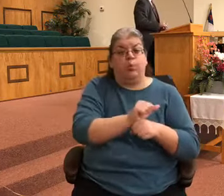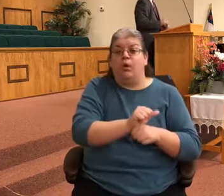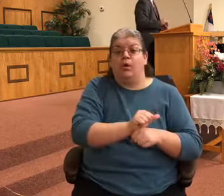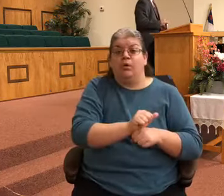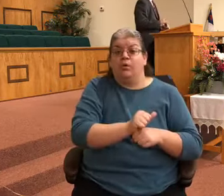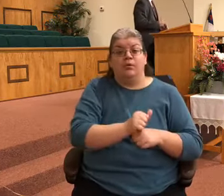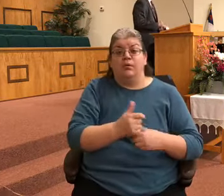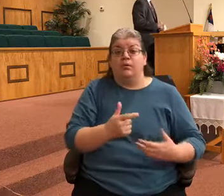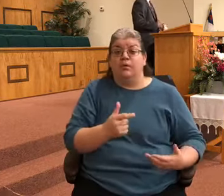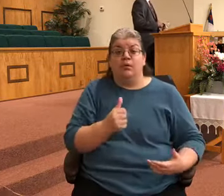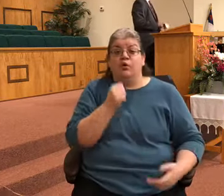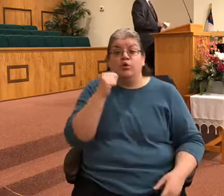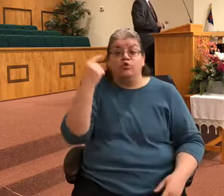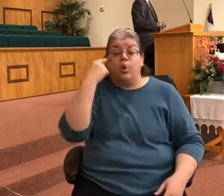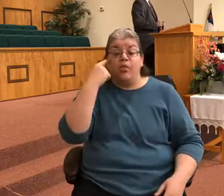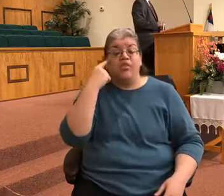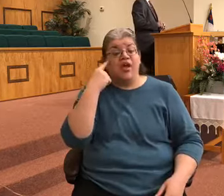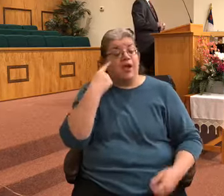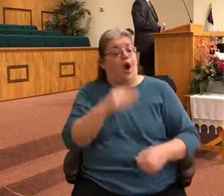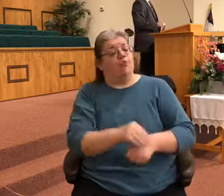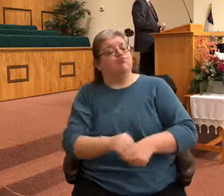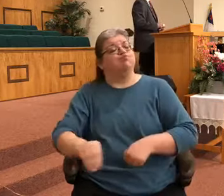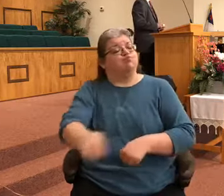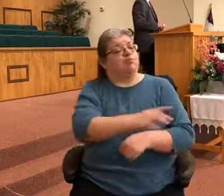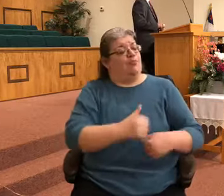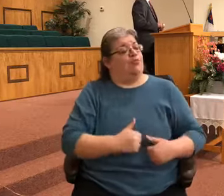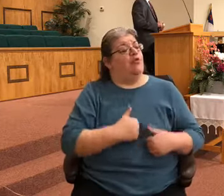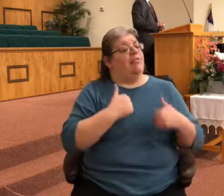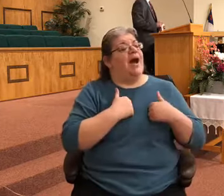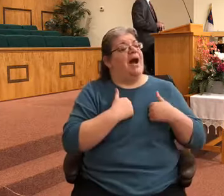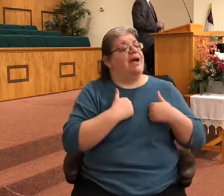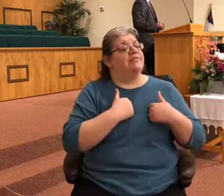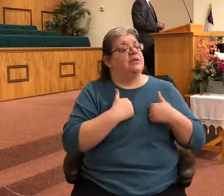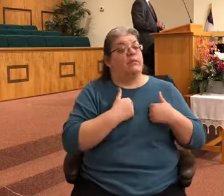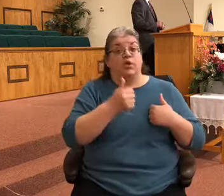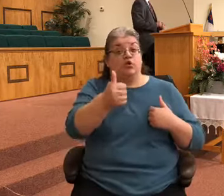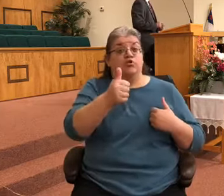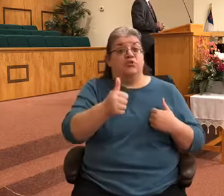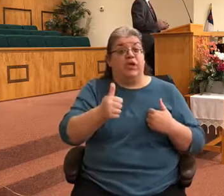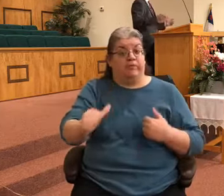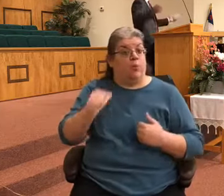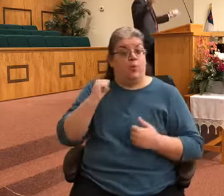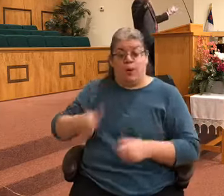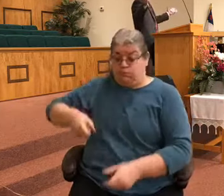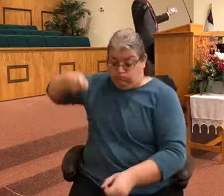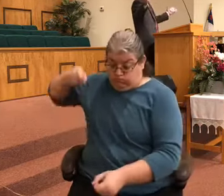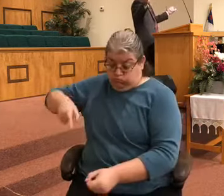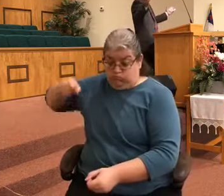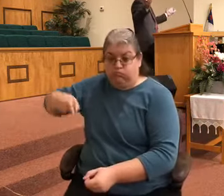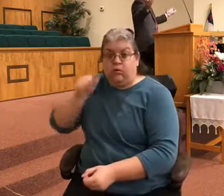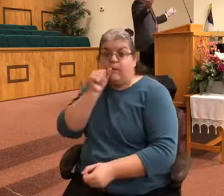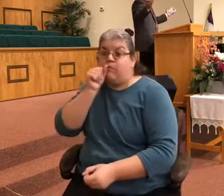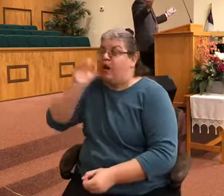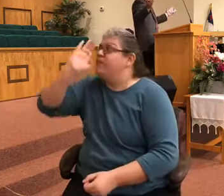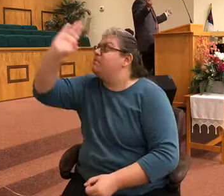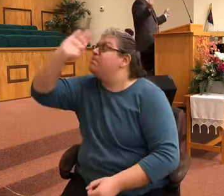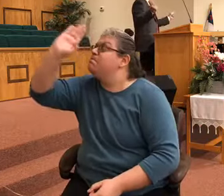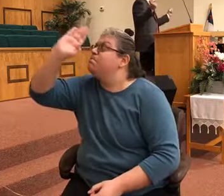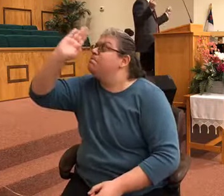difference in their lives if you're not smiting those arrows in private to the Lord and showing your